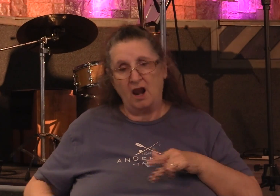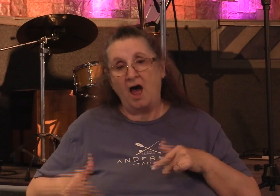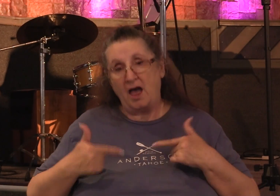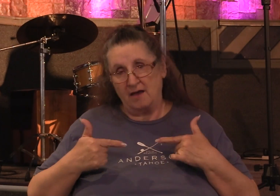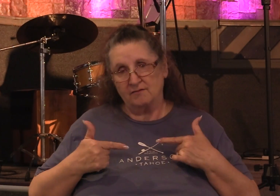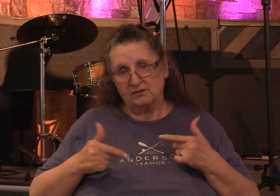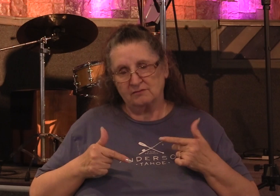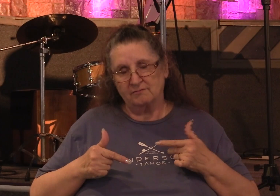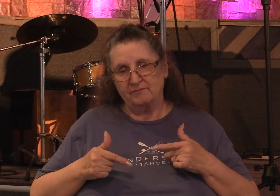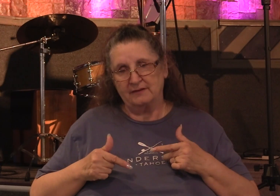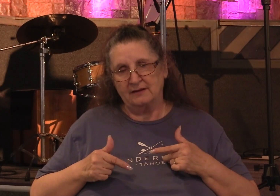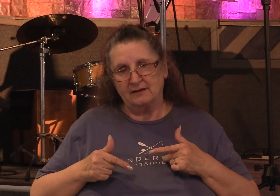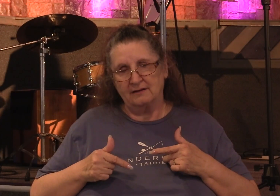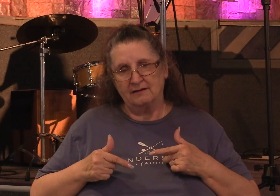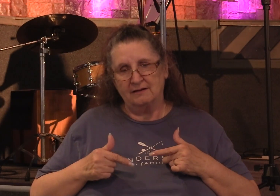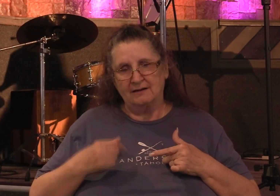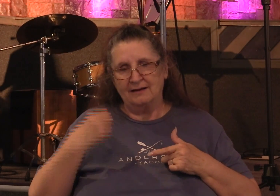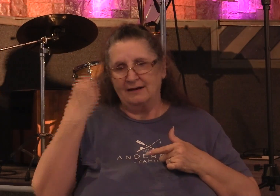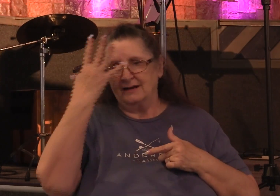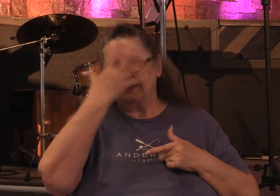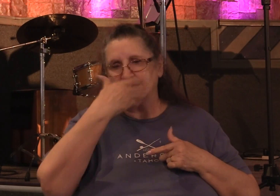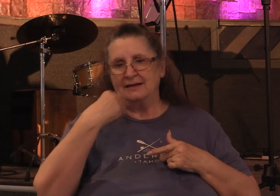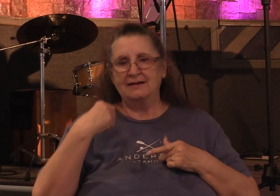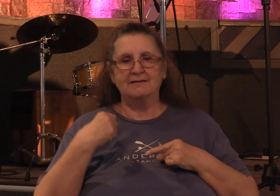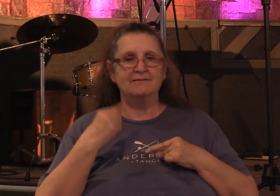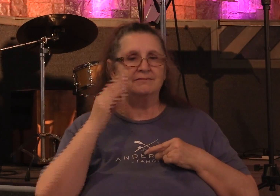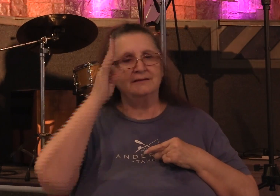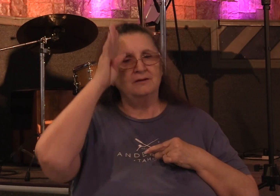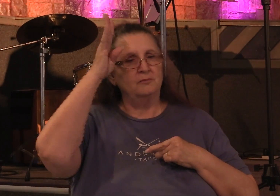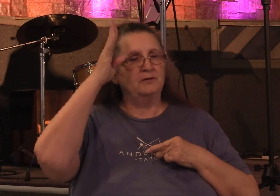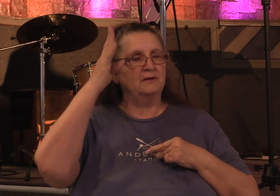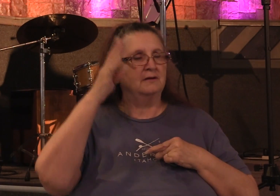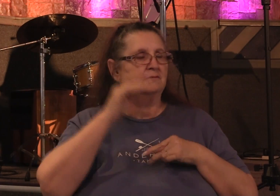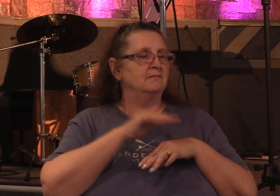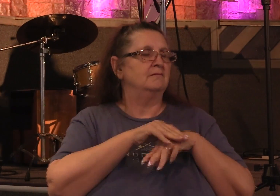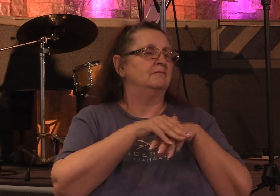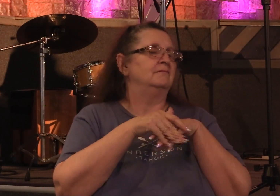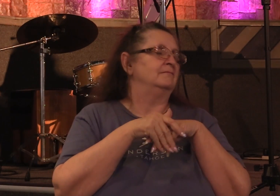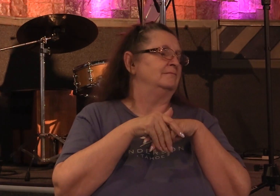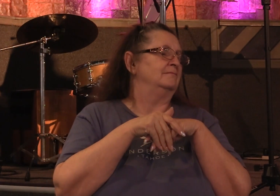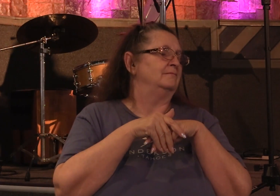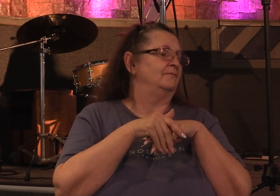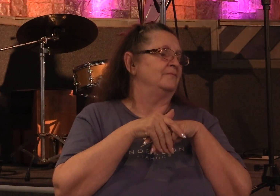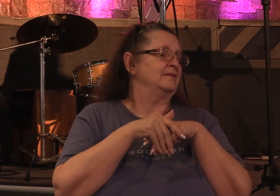they put on a lovely front in order to conceal a shabby sin in their life